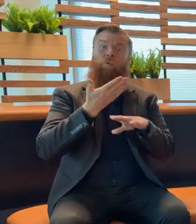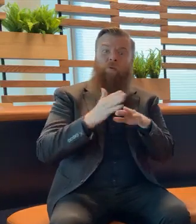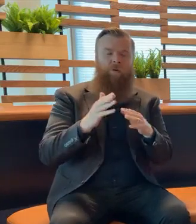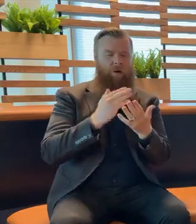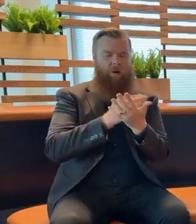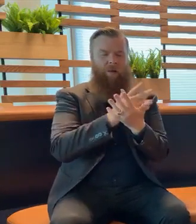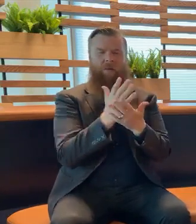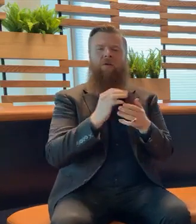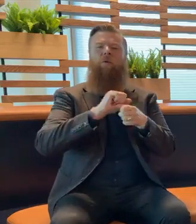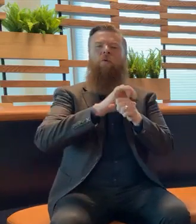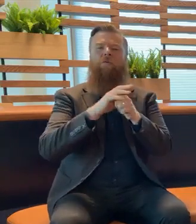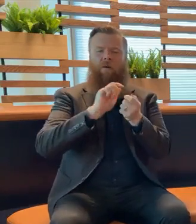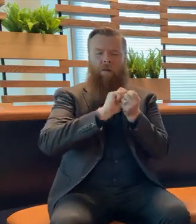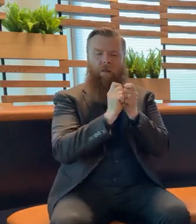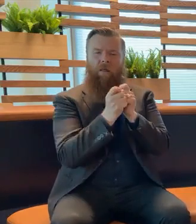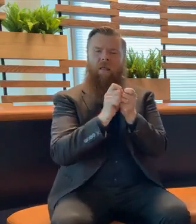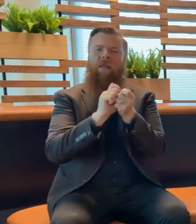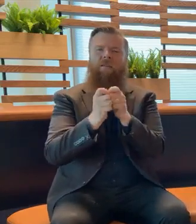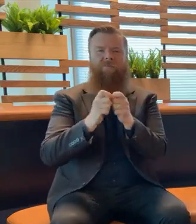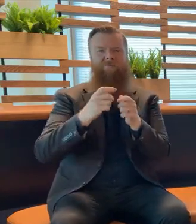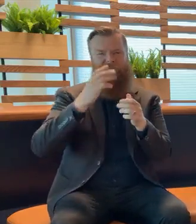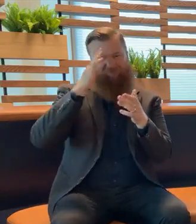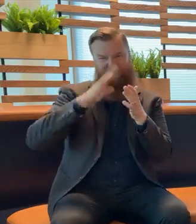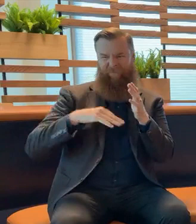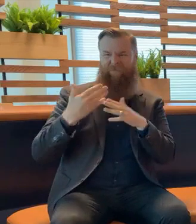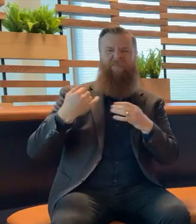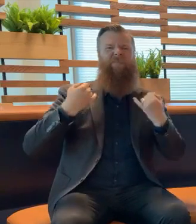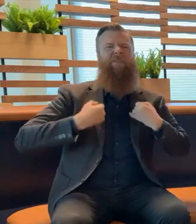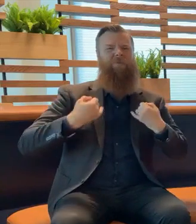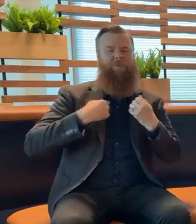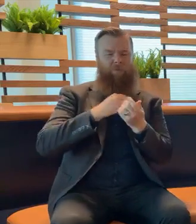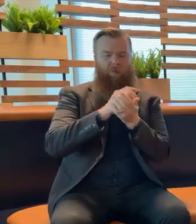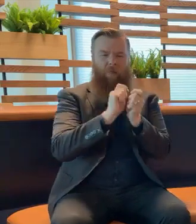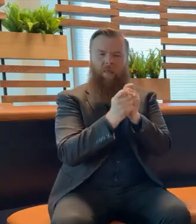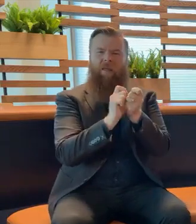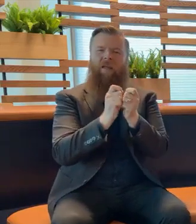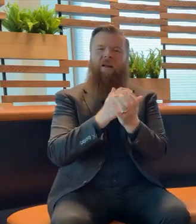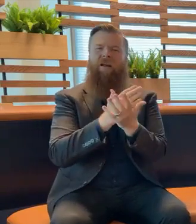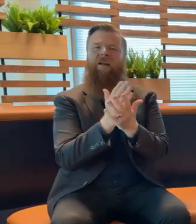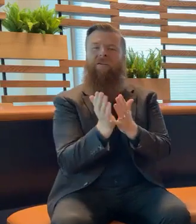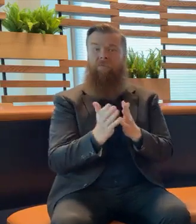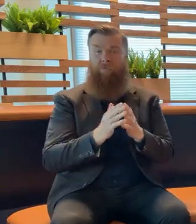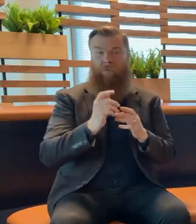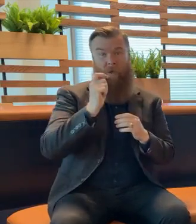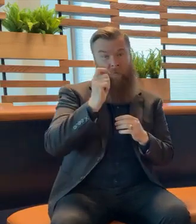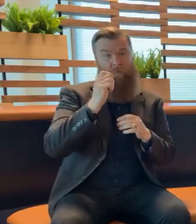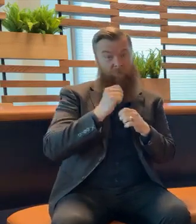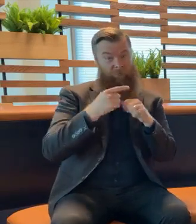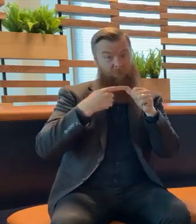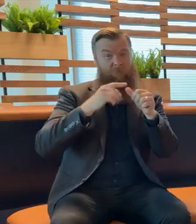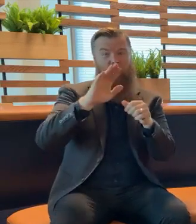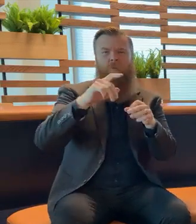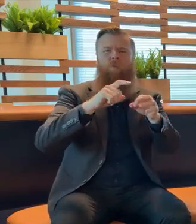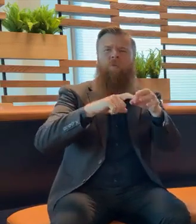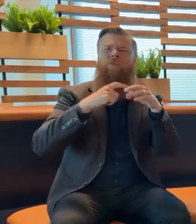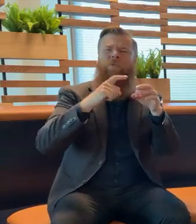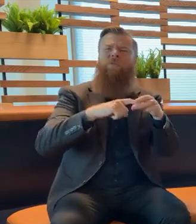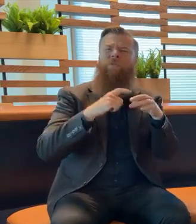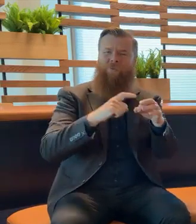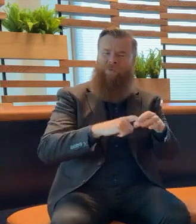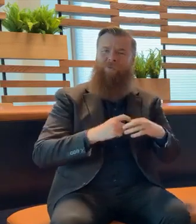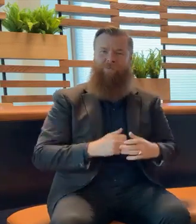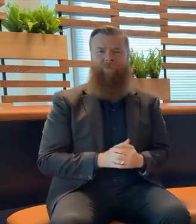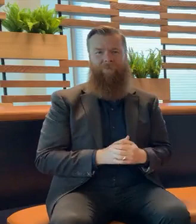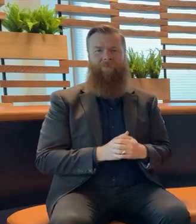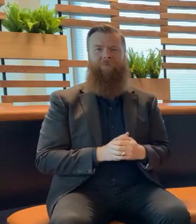virus. There are some questions I'll come to shortly from you to make sure I cover off on those. But the